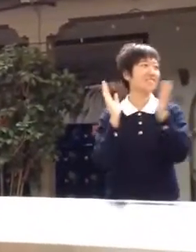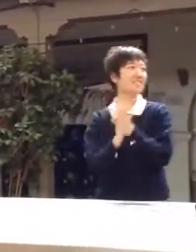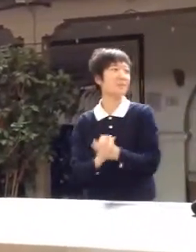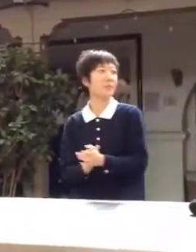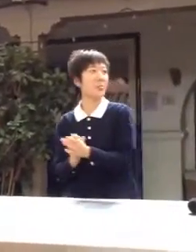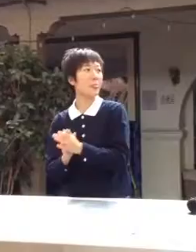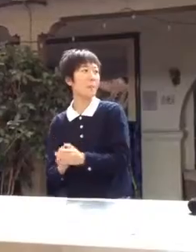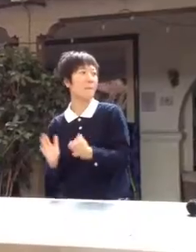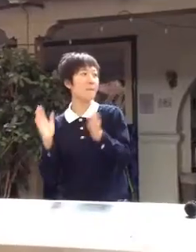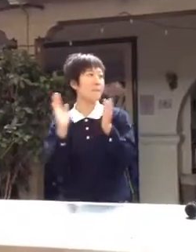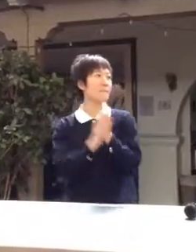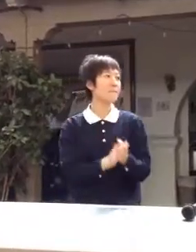and